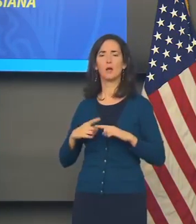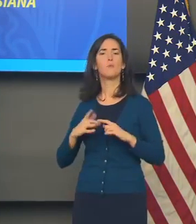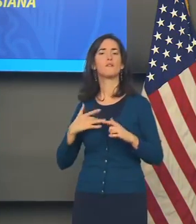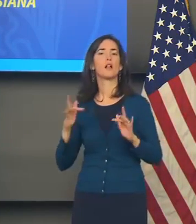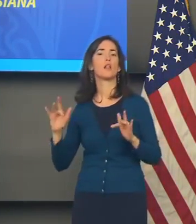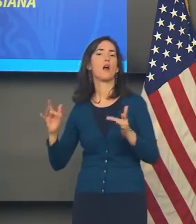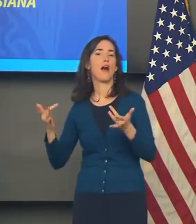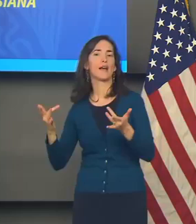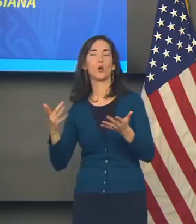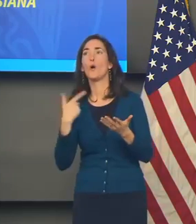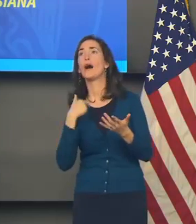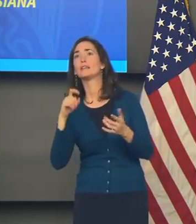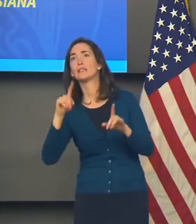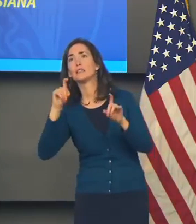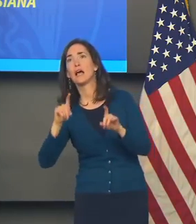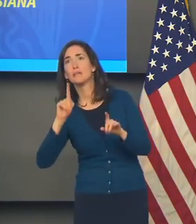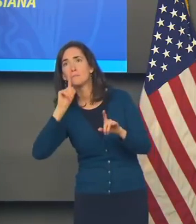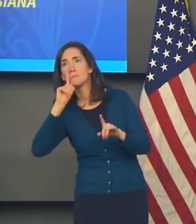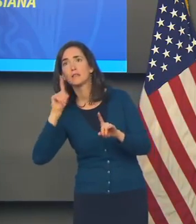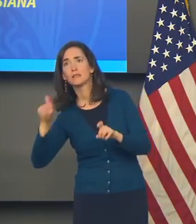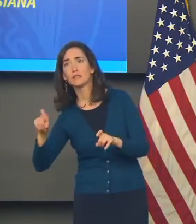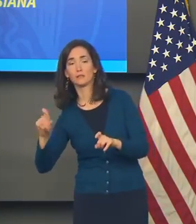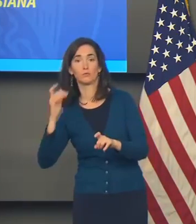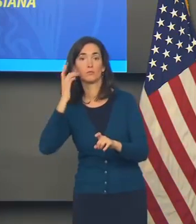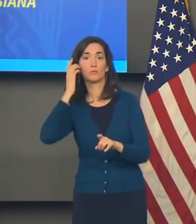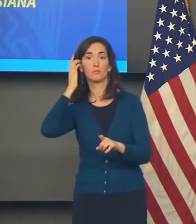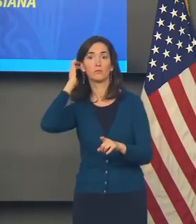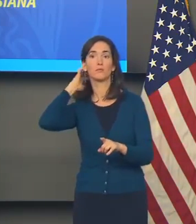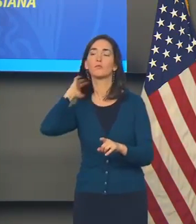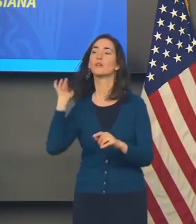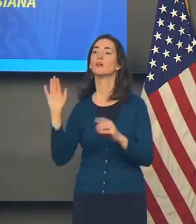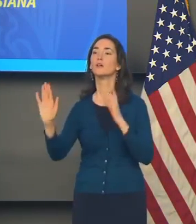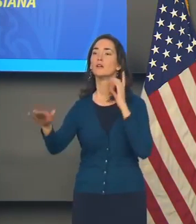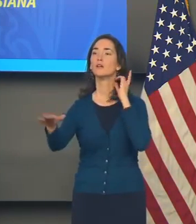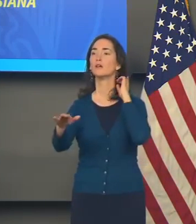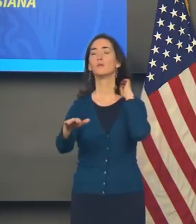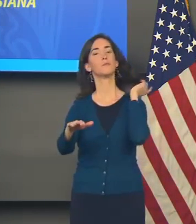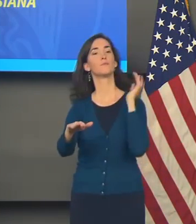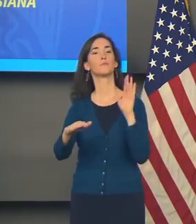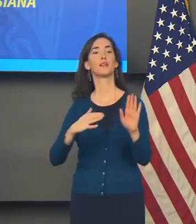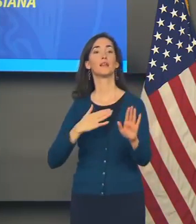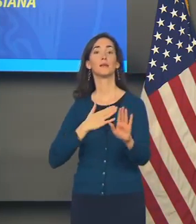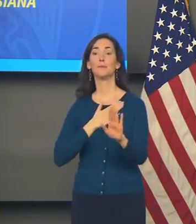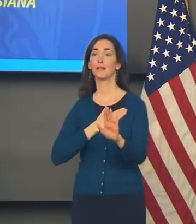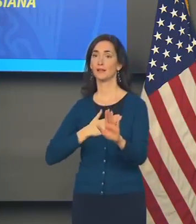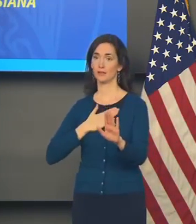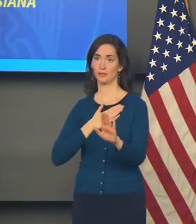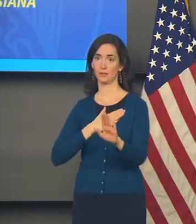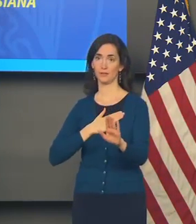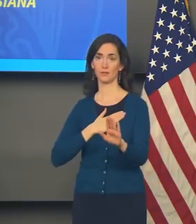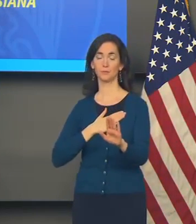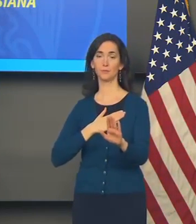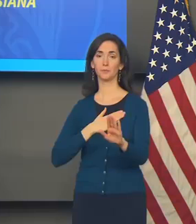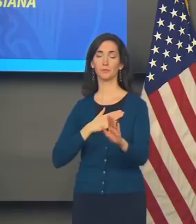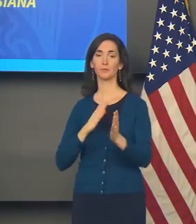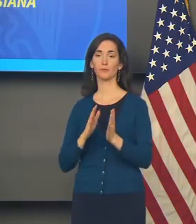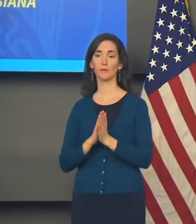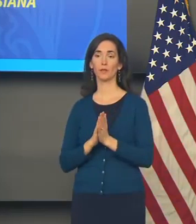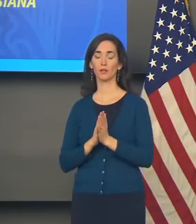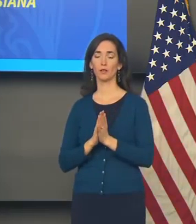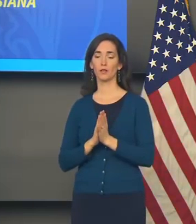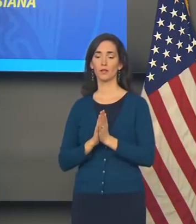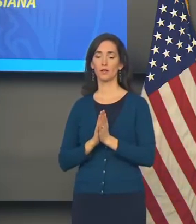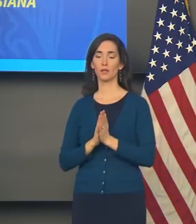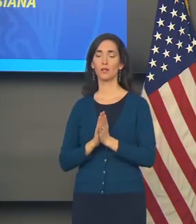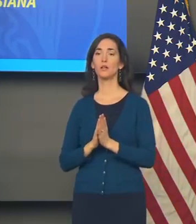symptoms or because they need a test. And I do want to ask the people of Louisiana to